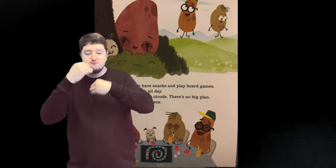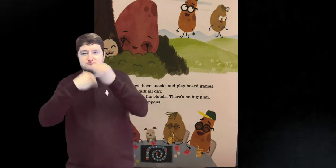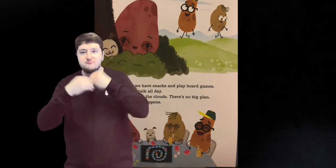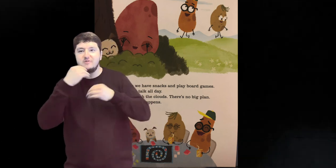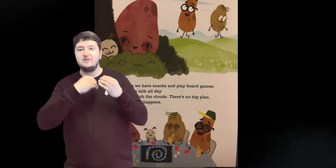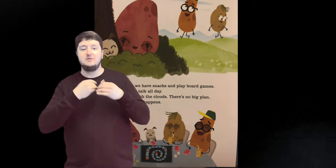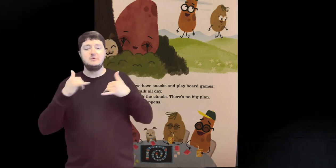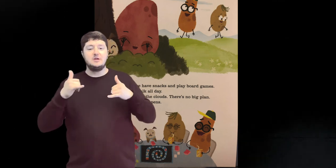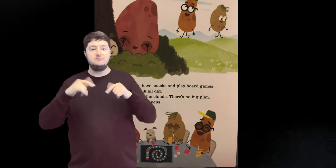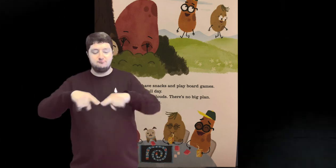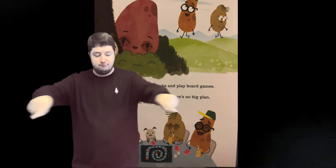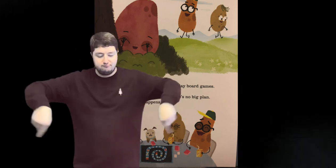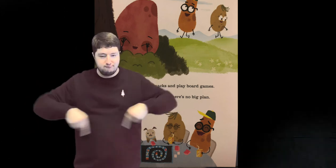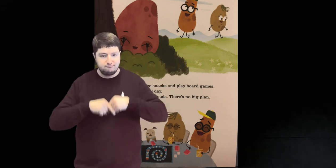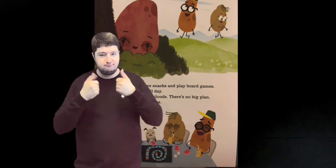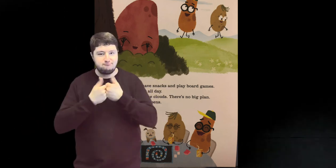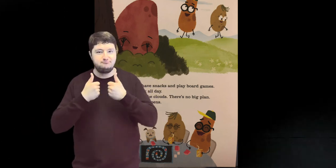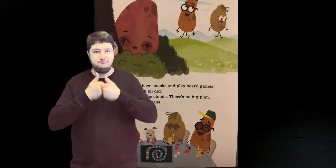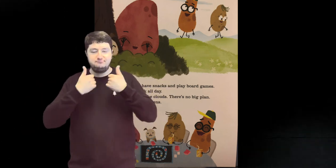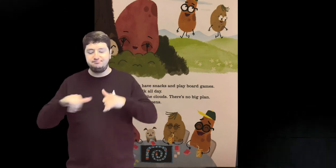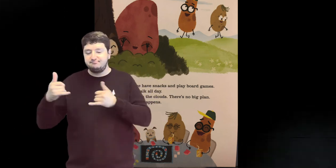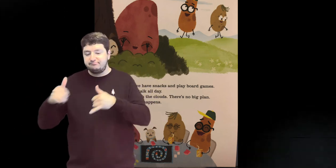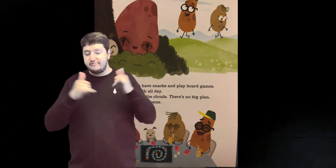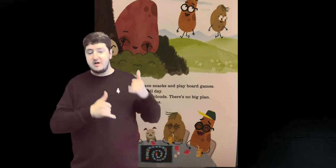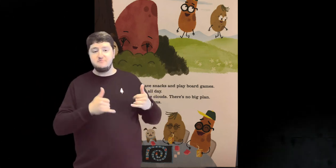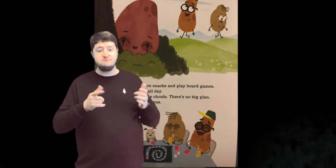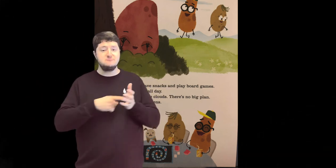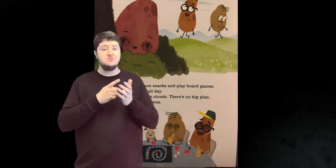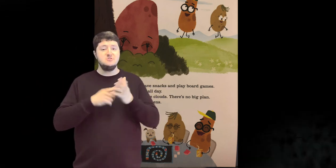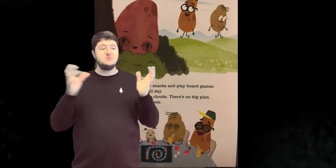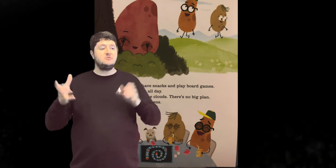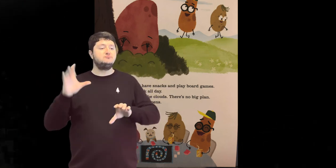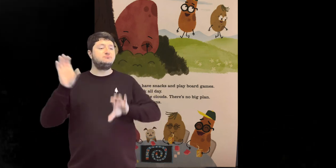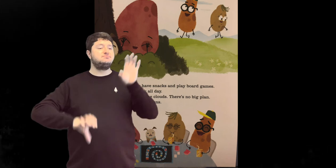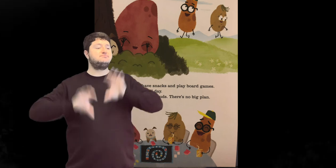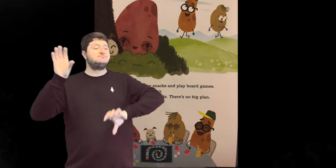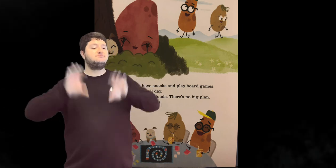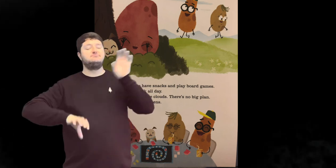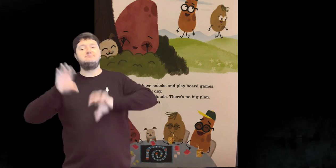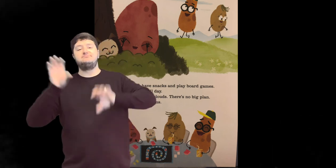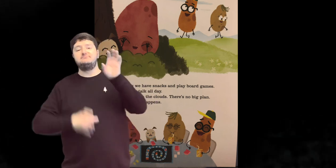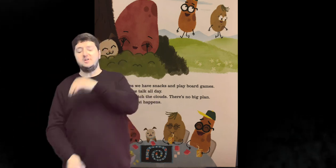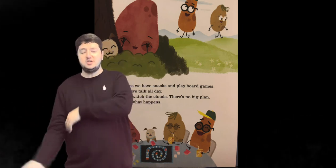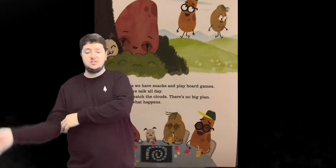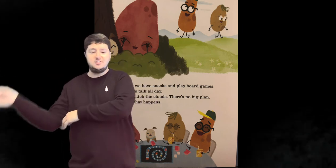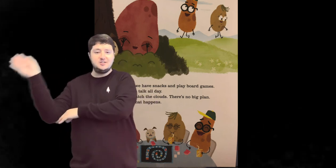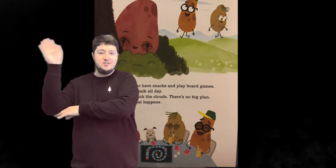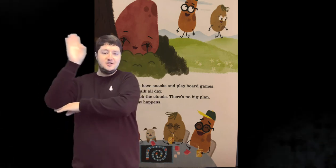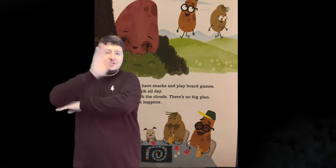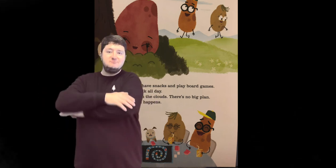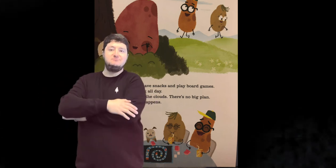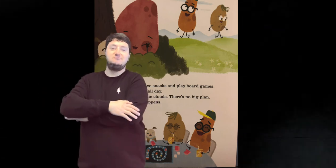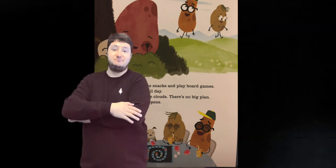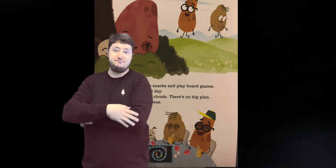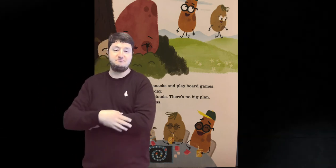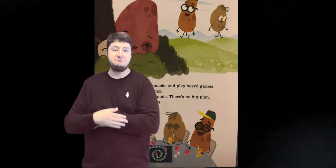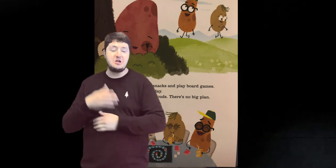Sometimes we have snacks And play board games Sometimes we talk all day We might watch the